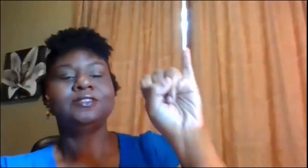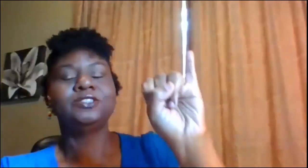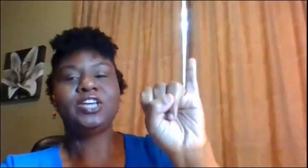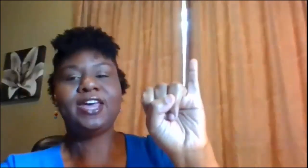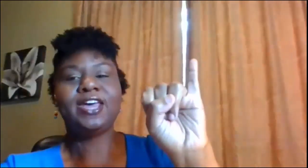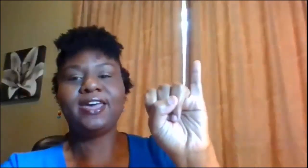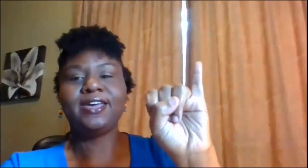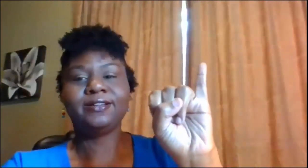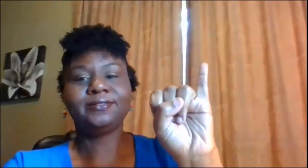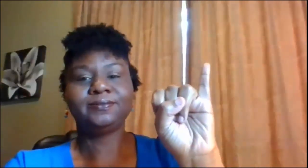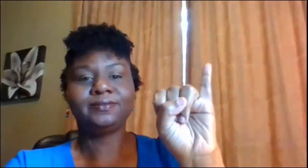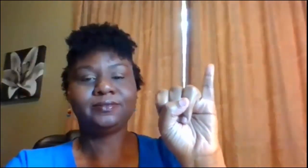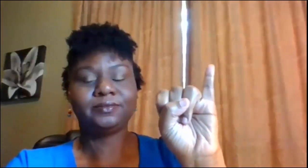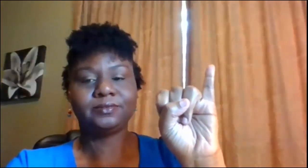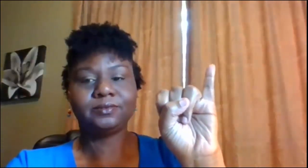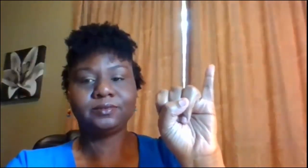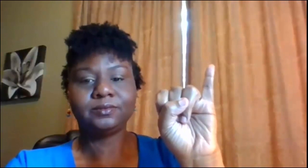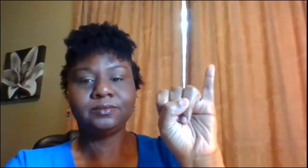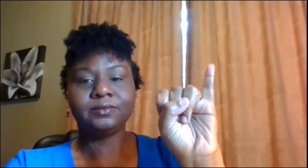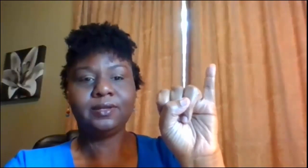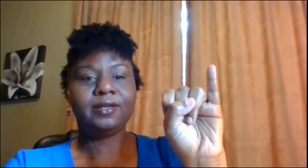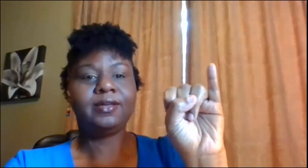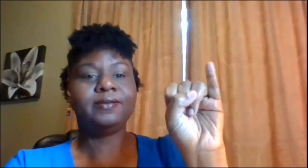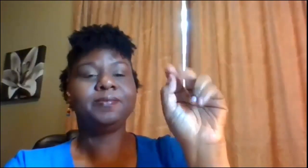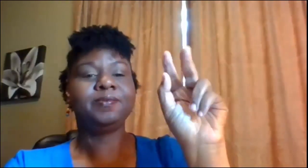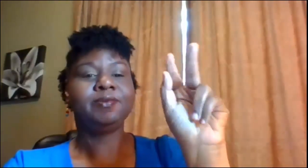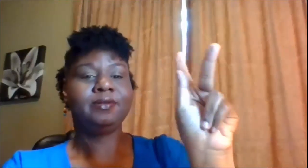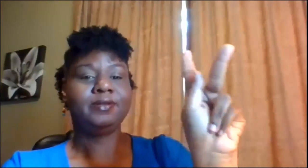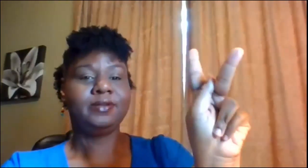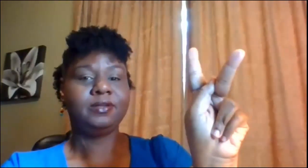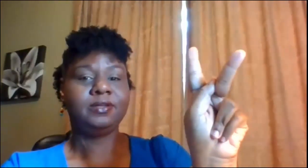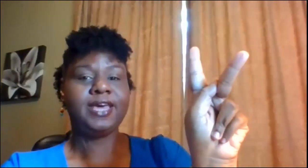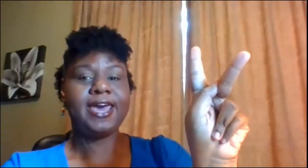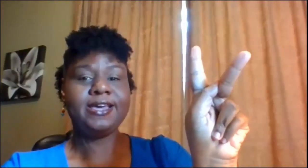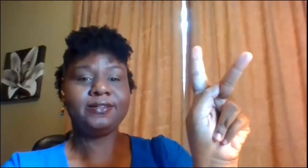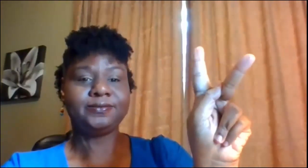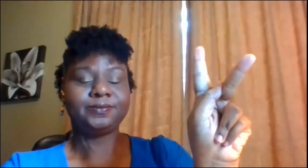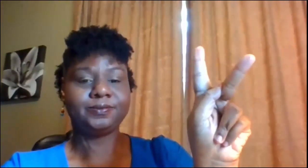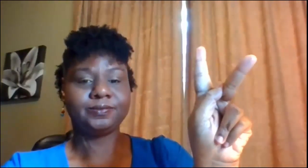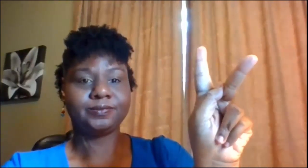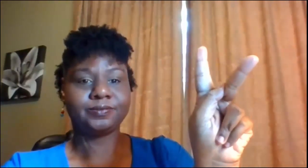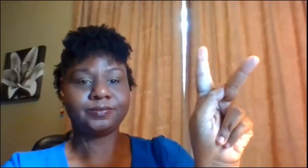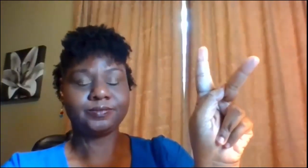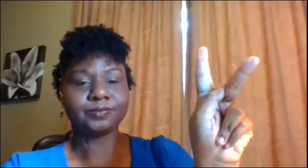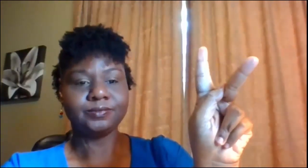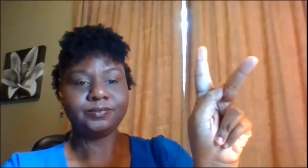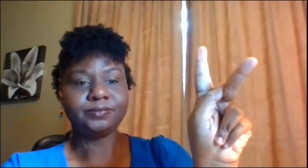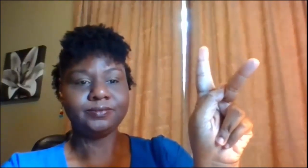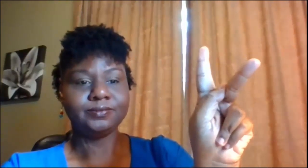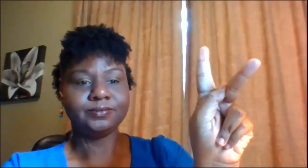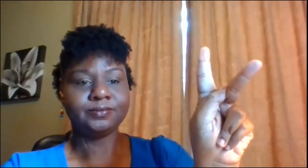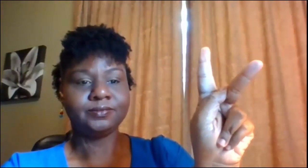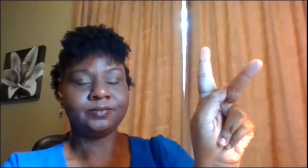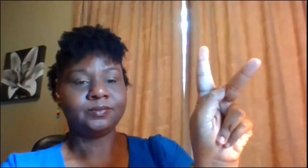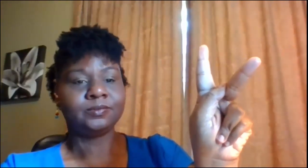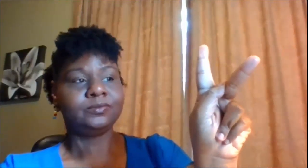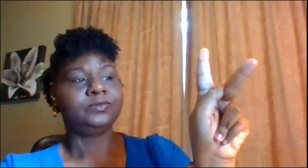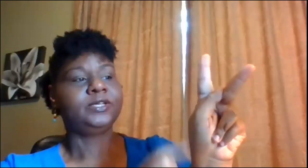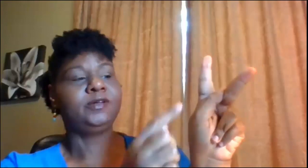J J good K you